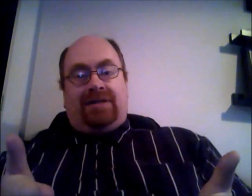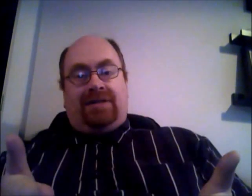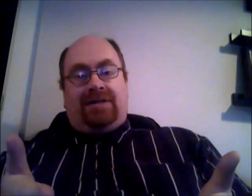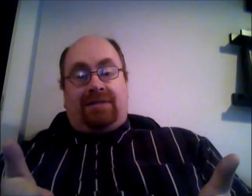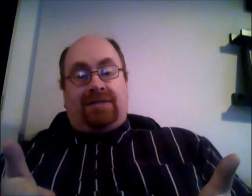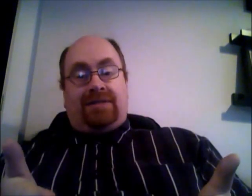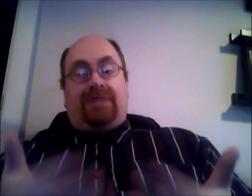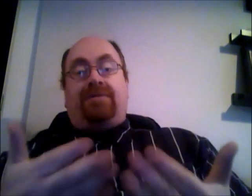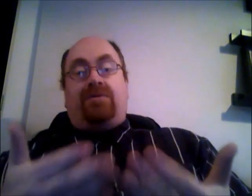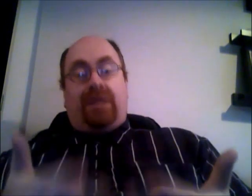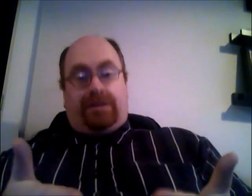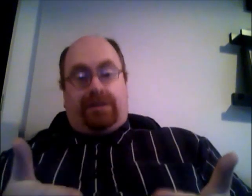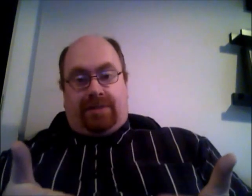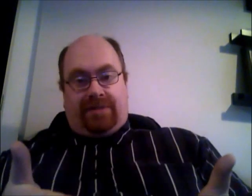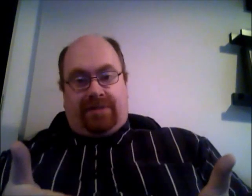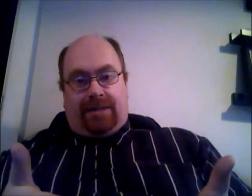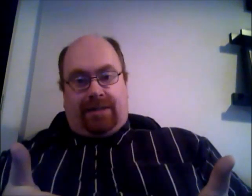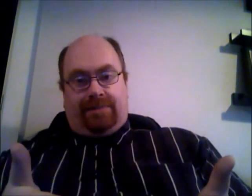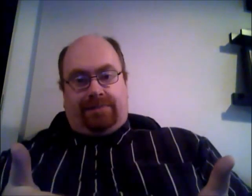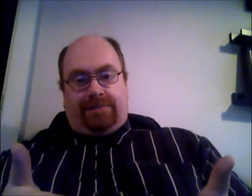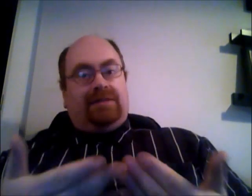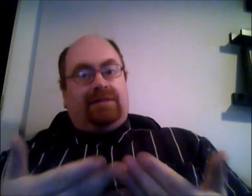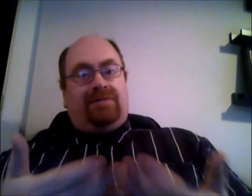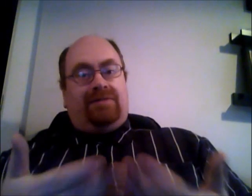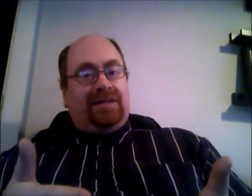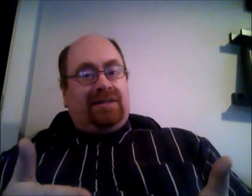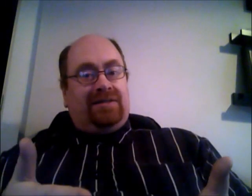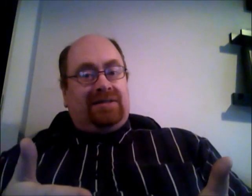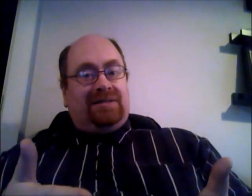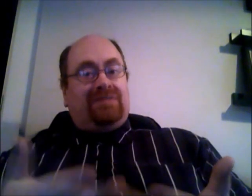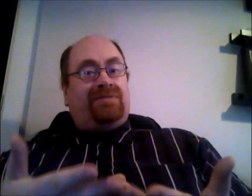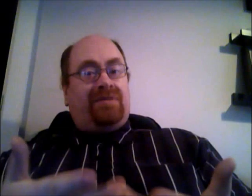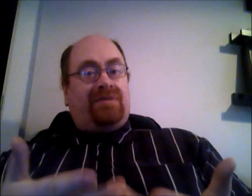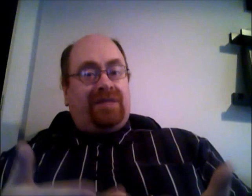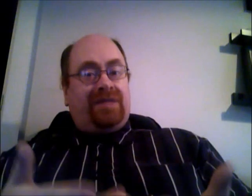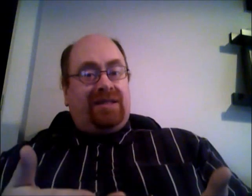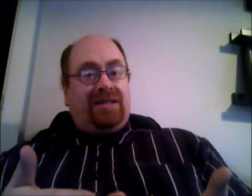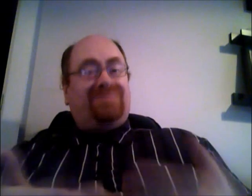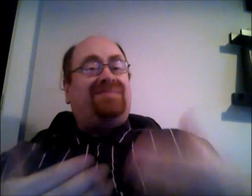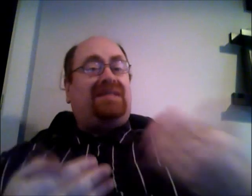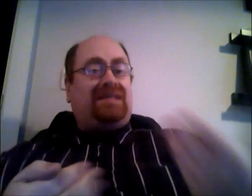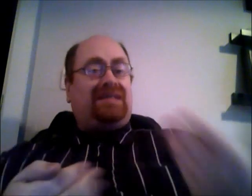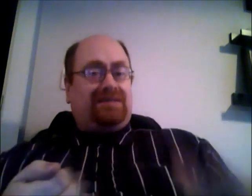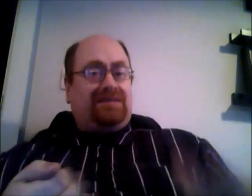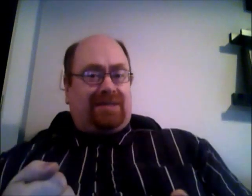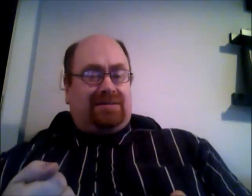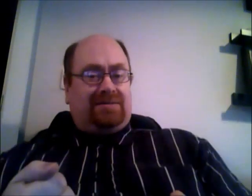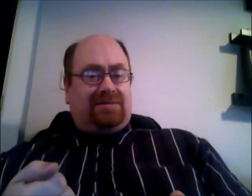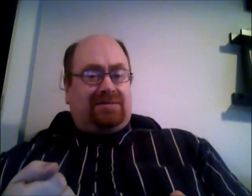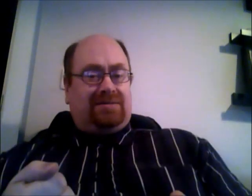four times a year would be way too much for anybody 400 years over the year it's not too bad you know